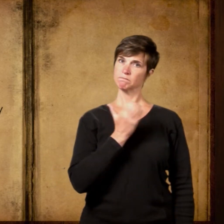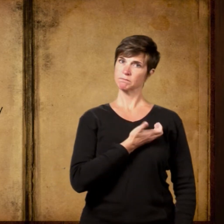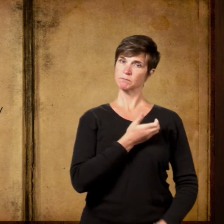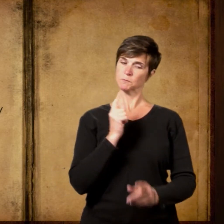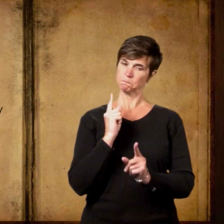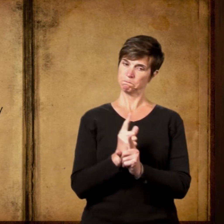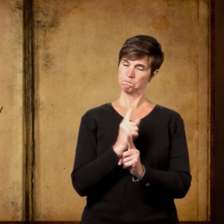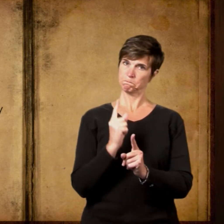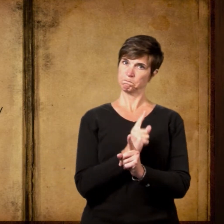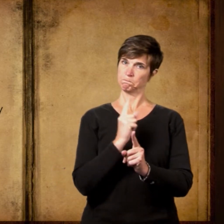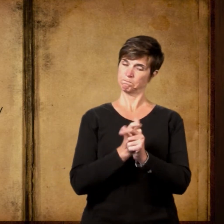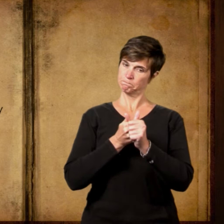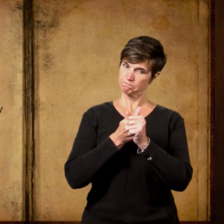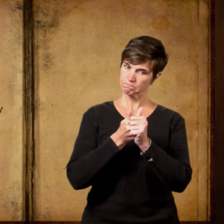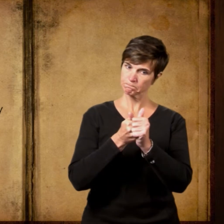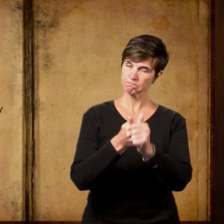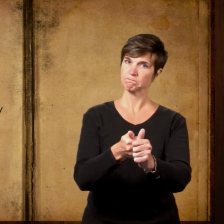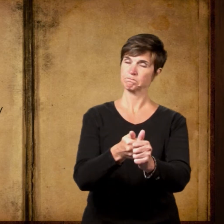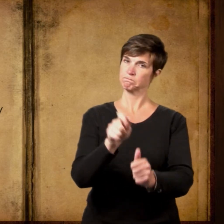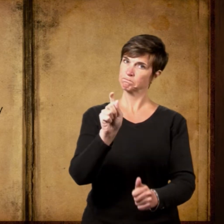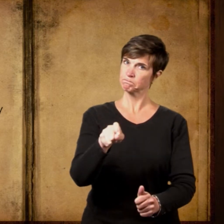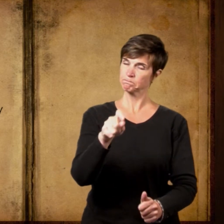Ritual The way a thing is regularly done